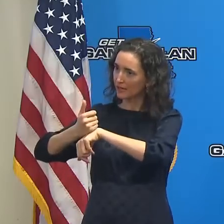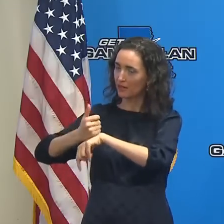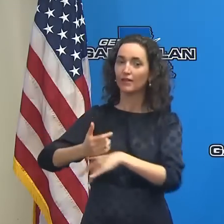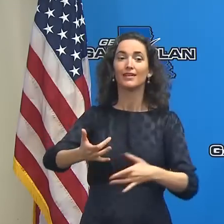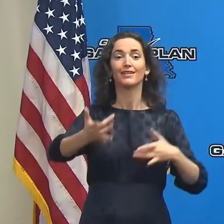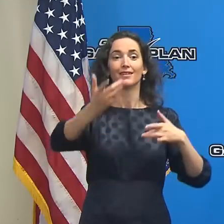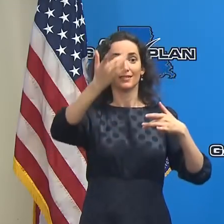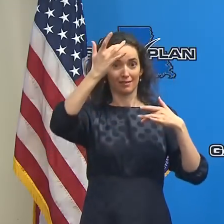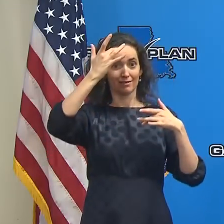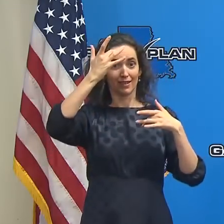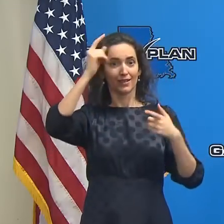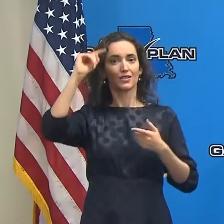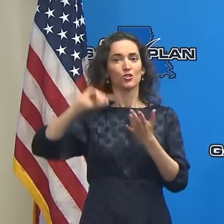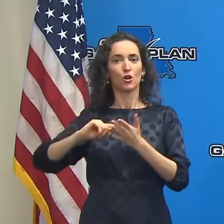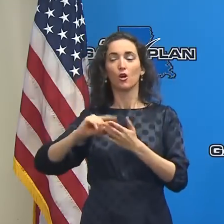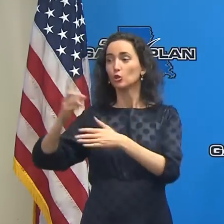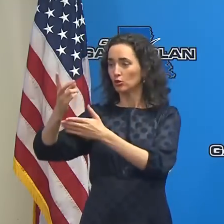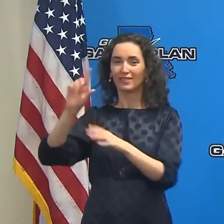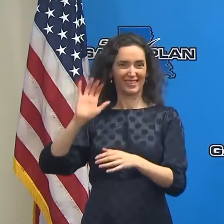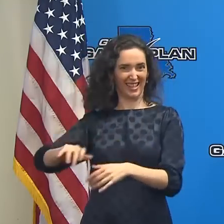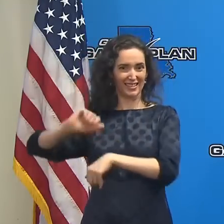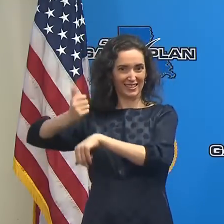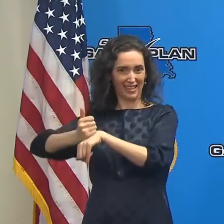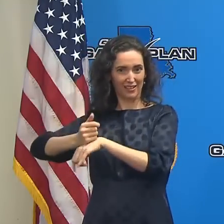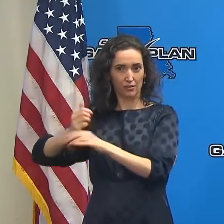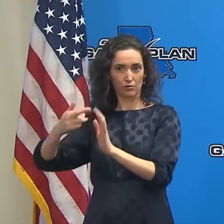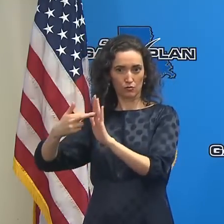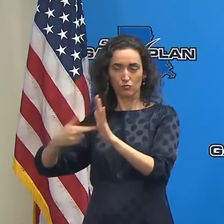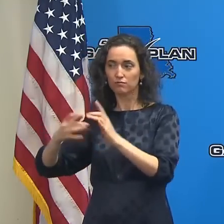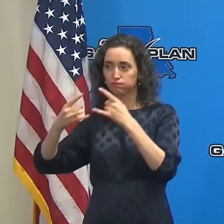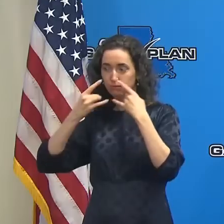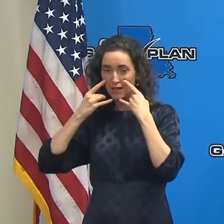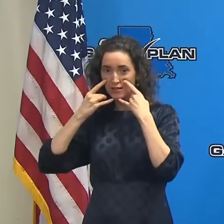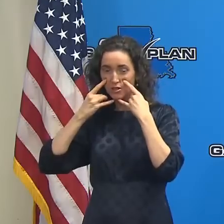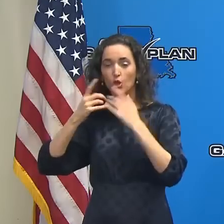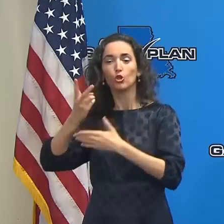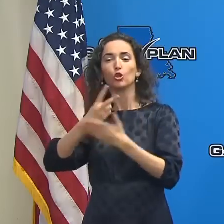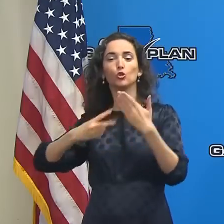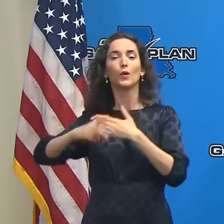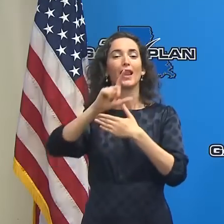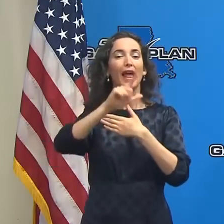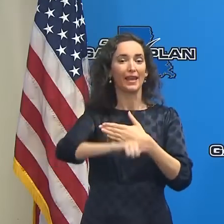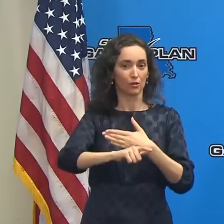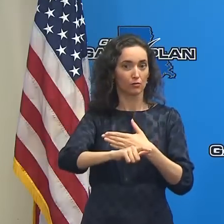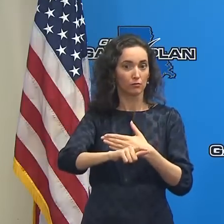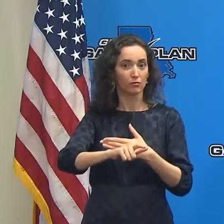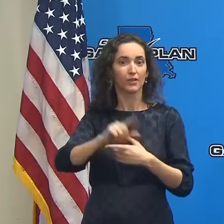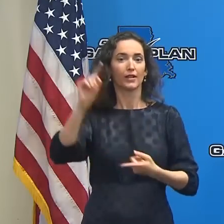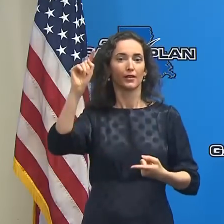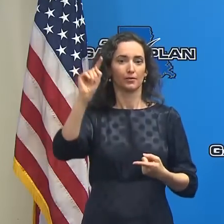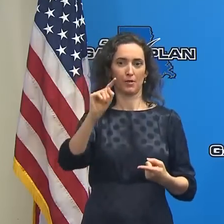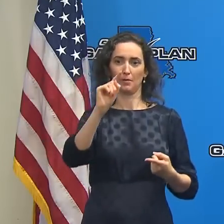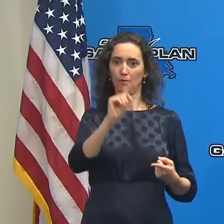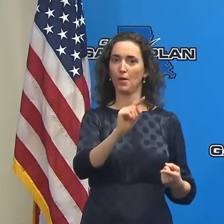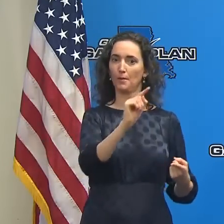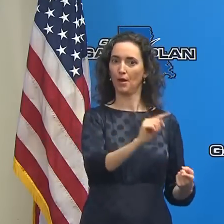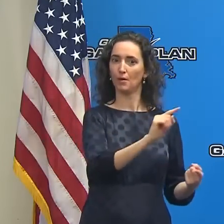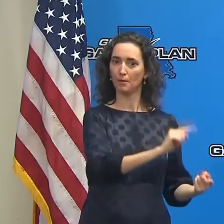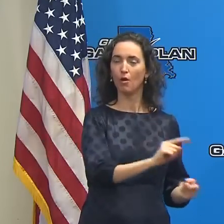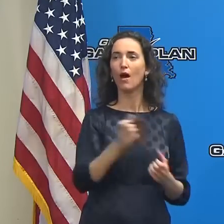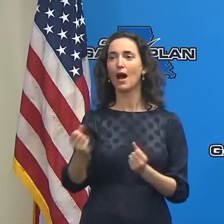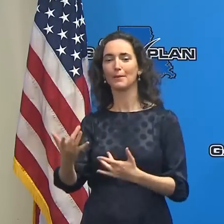percent positivity of our tests, cases, hospitalizations, which have improved by a total of 15%.